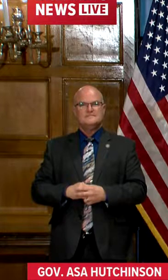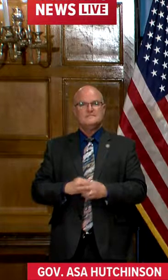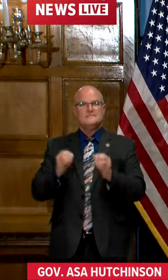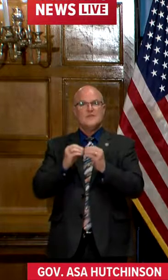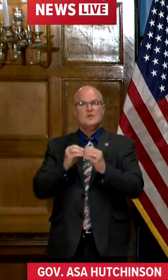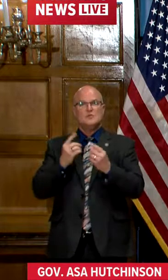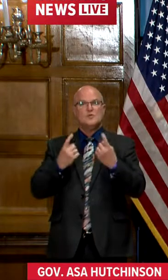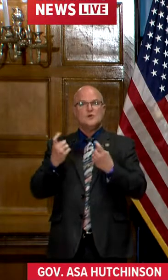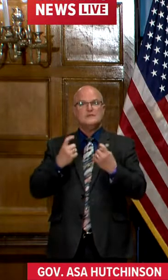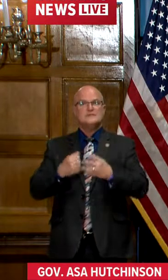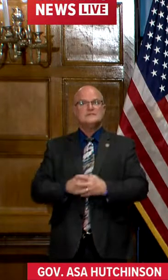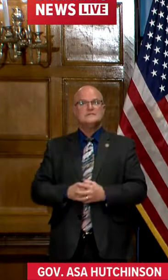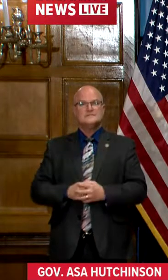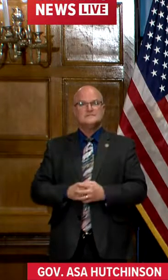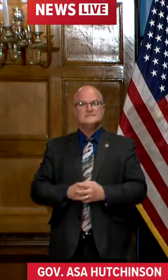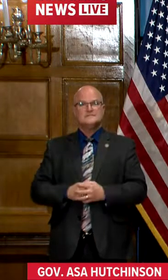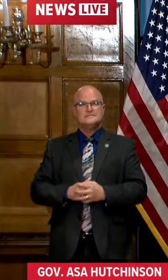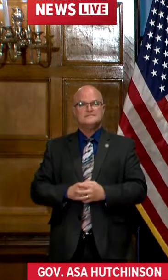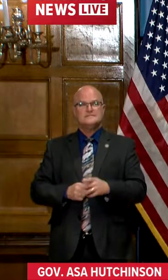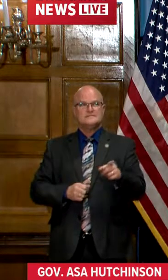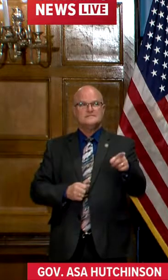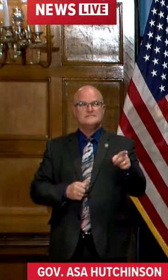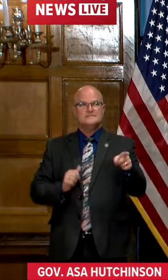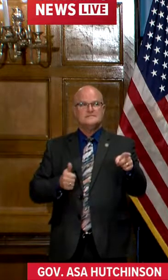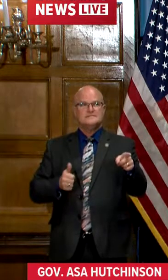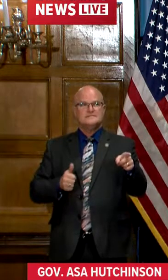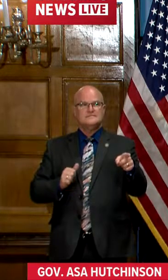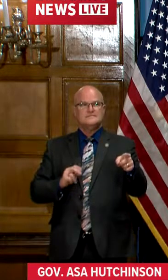Any other questions? You good, Andy?